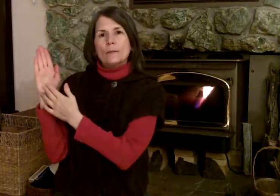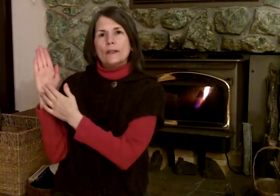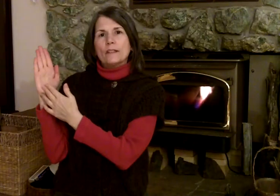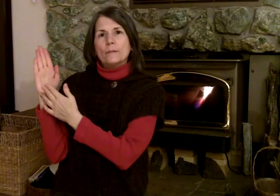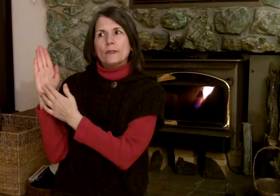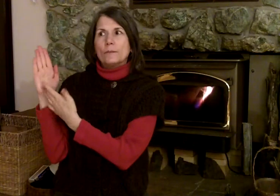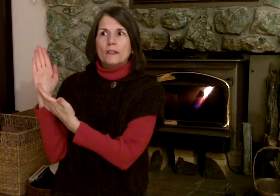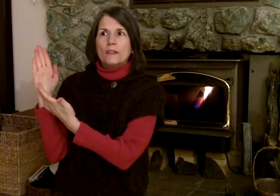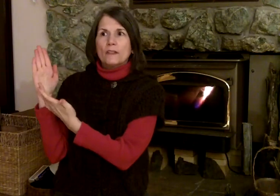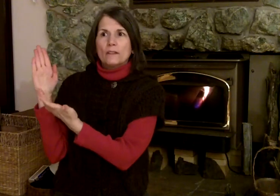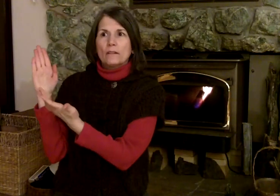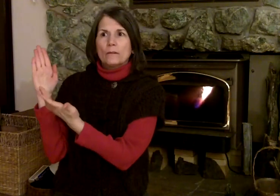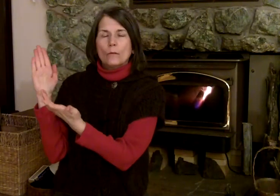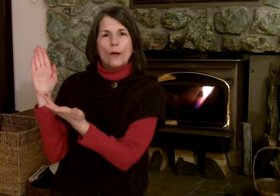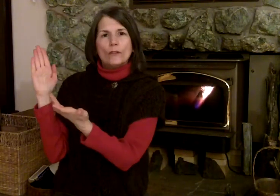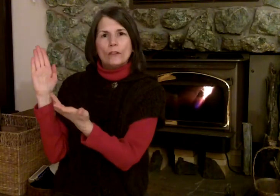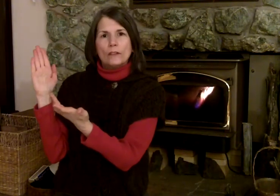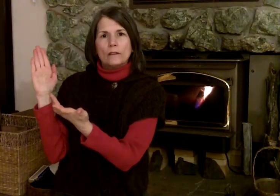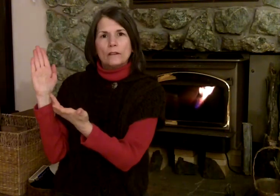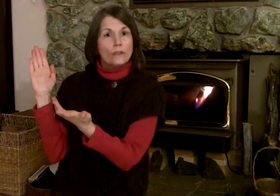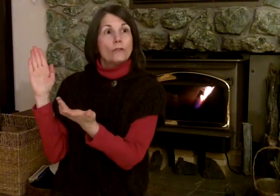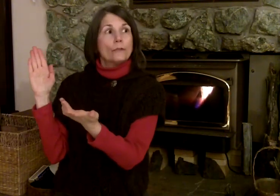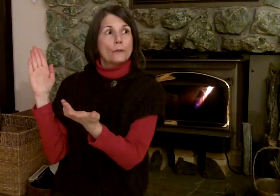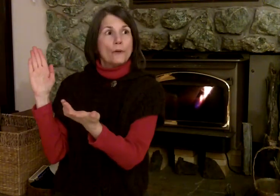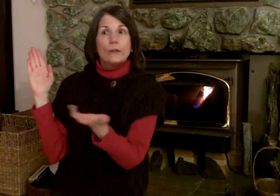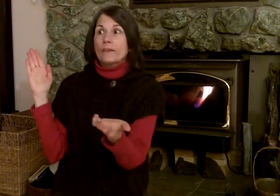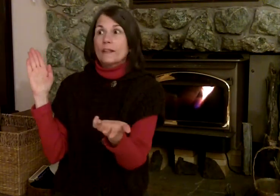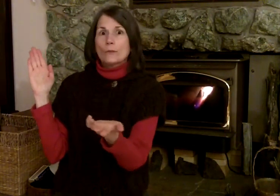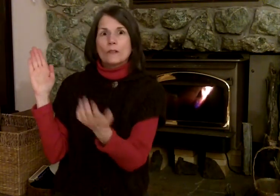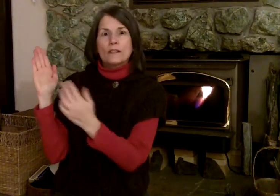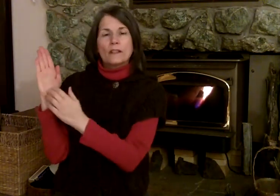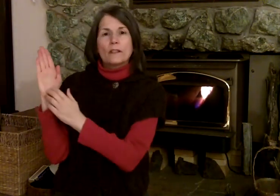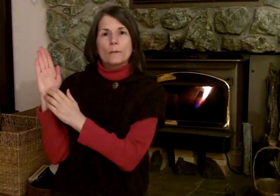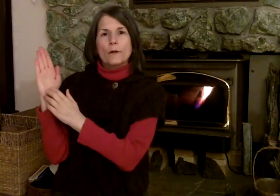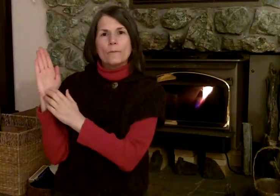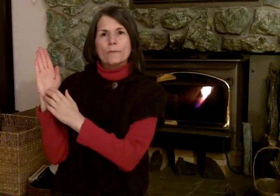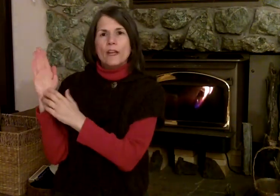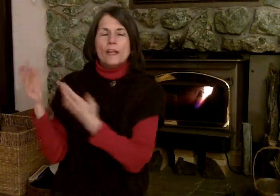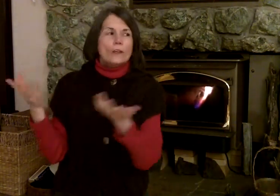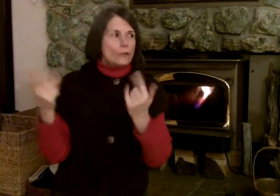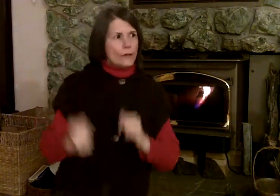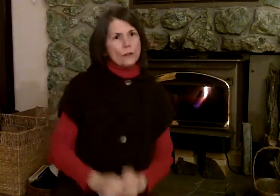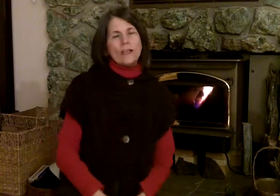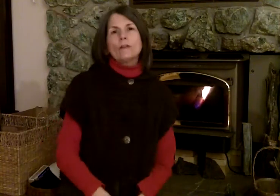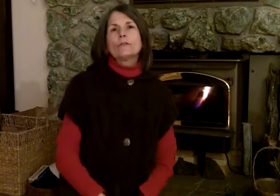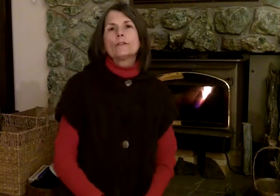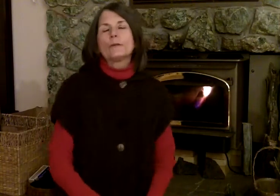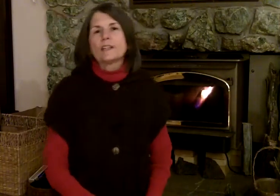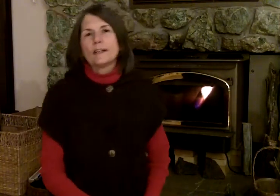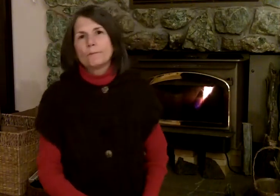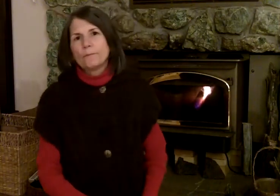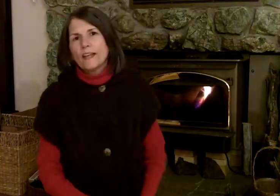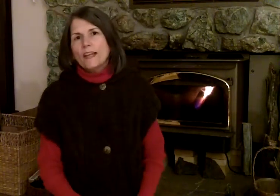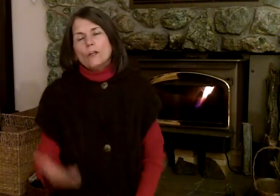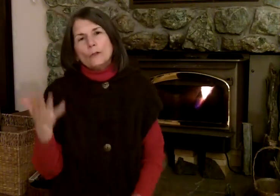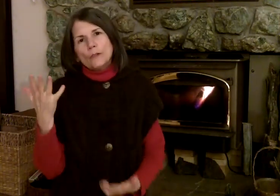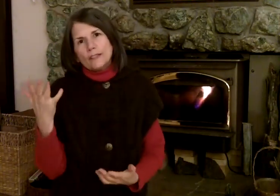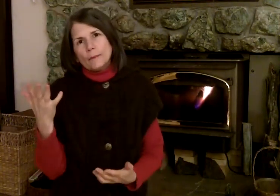somebody to me, because why should it? He just feels better, and that's what he's thinking about. So here's how you deal with that. You think